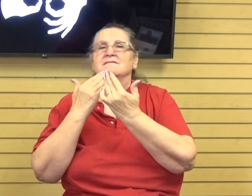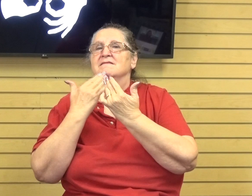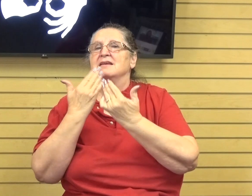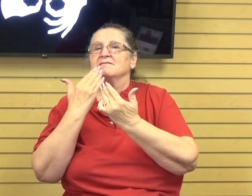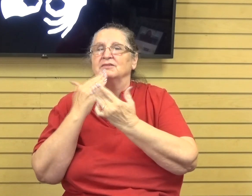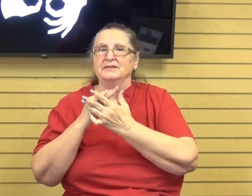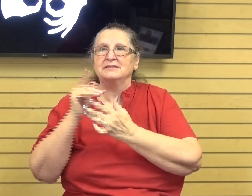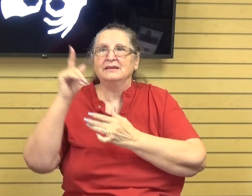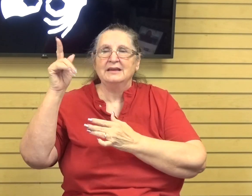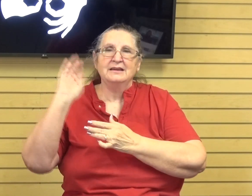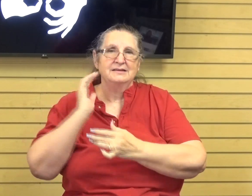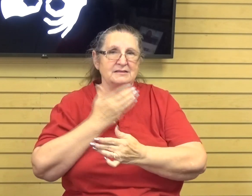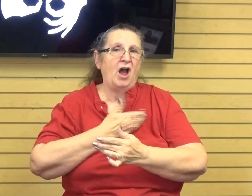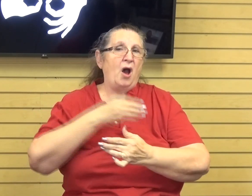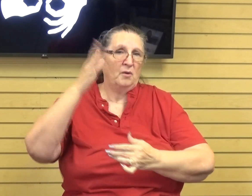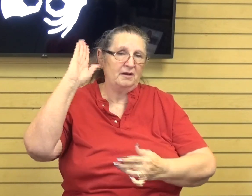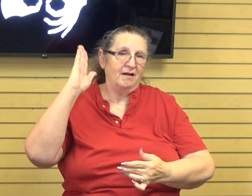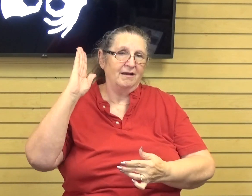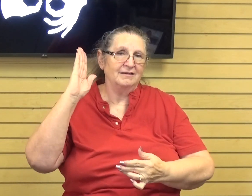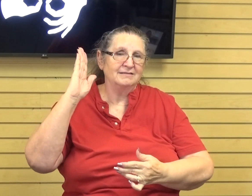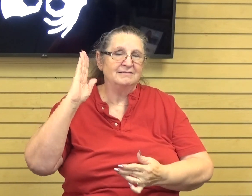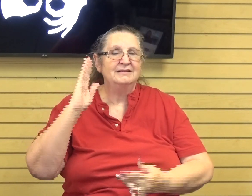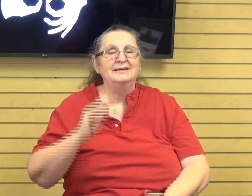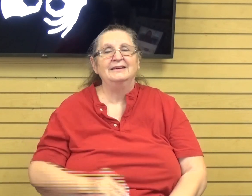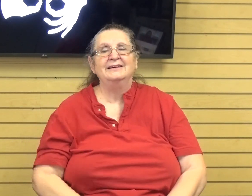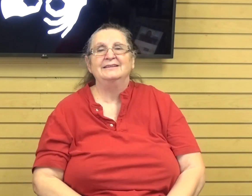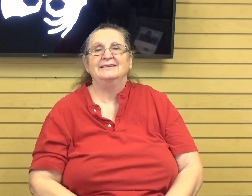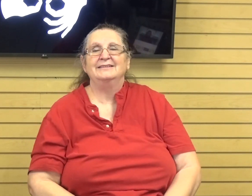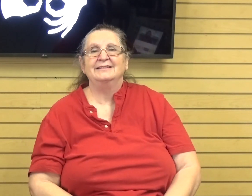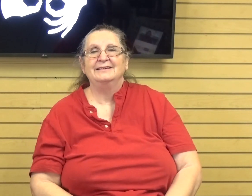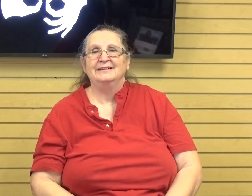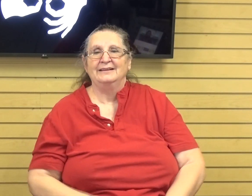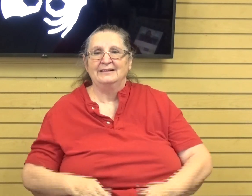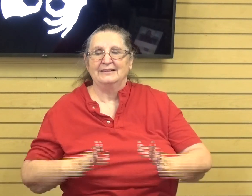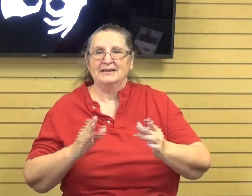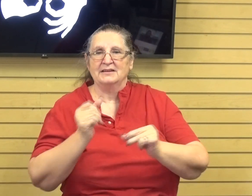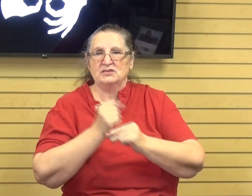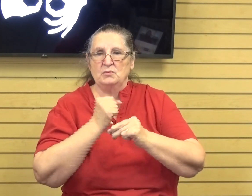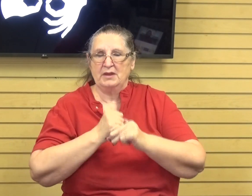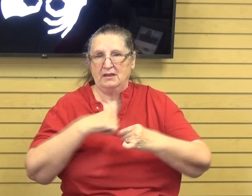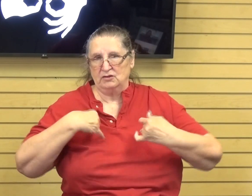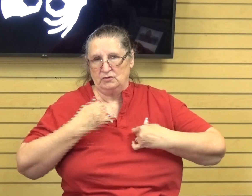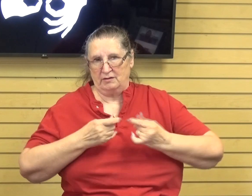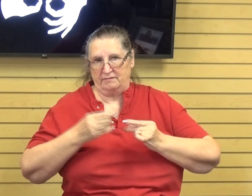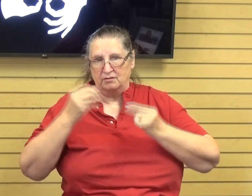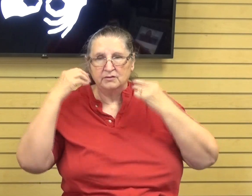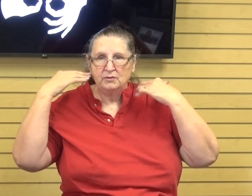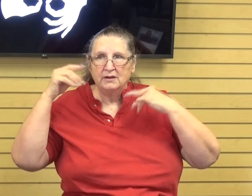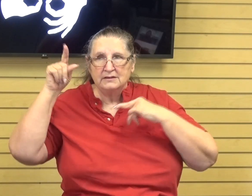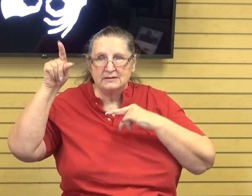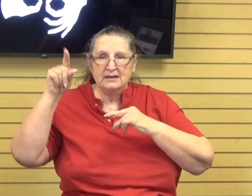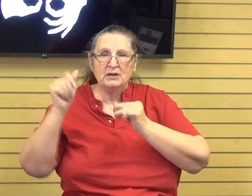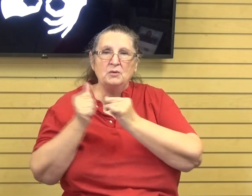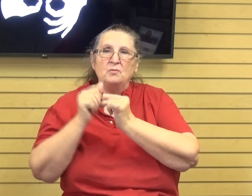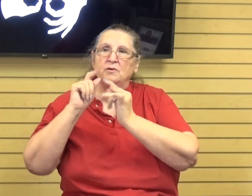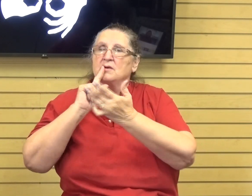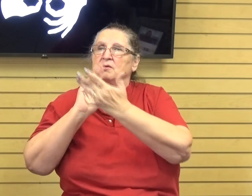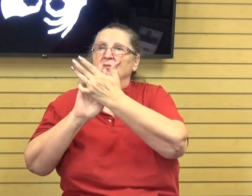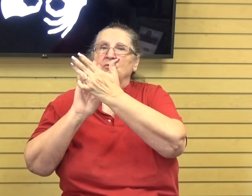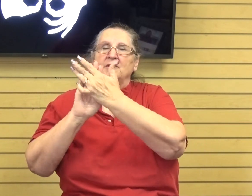He is our God. You know, and so it says, Let us make a joyful noise to Him with songs of praise. This means that God